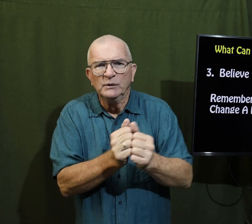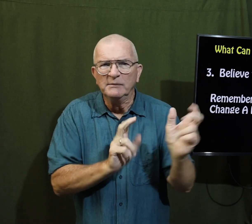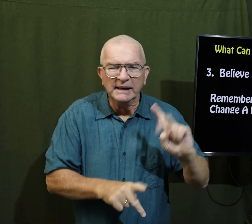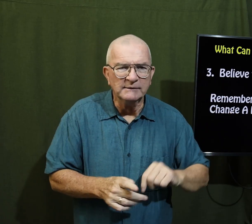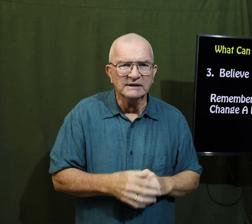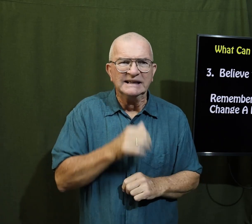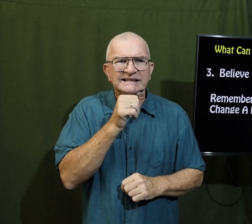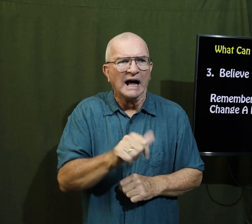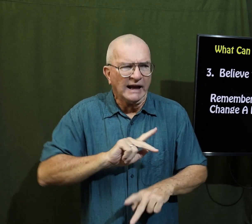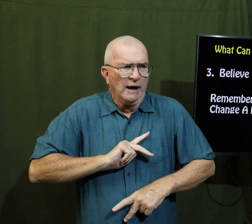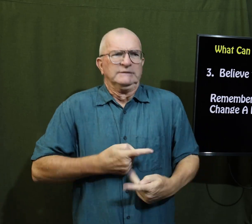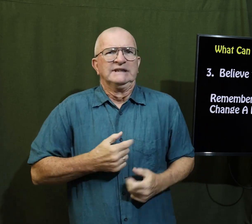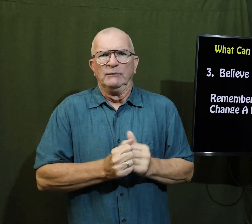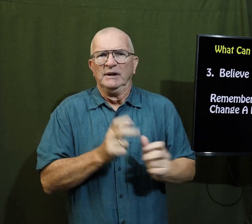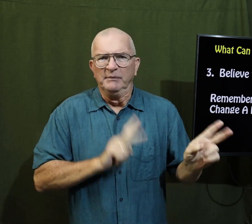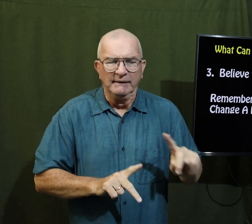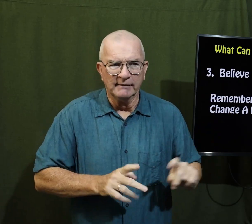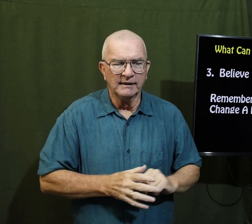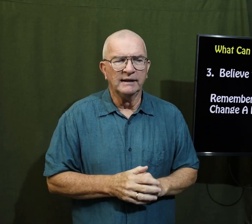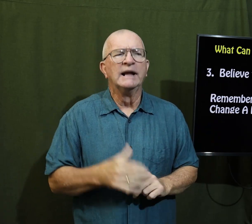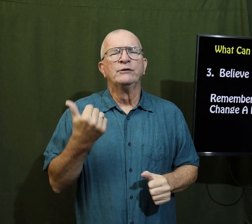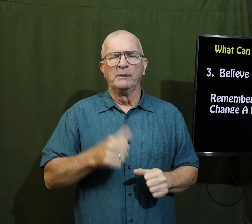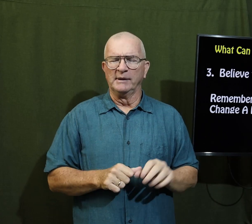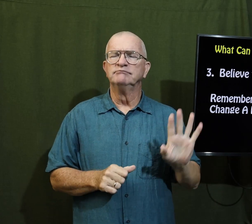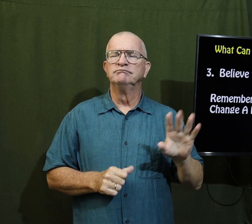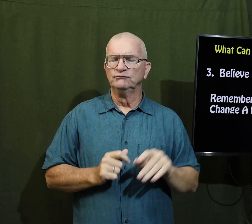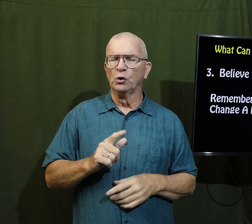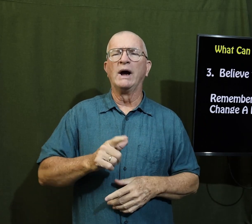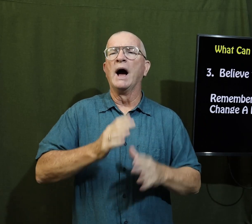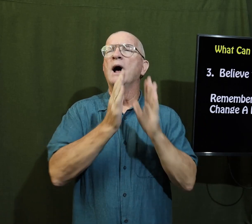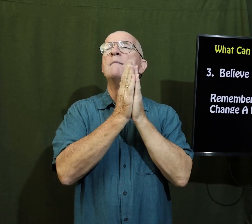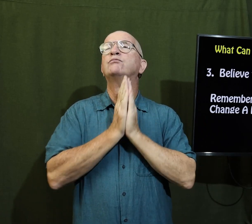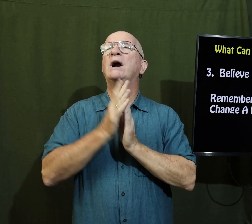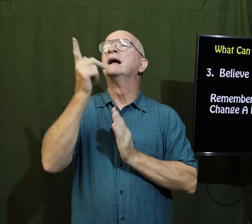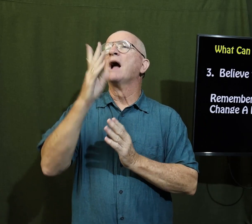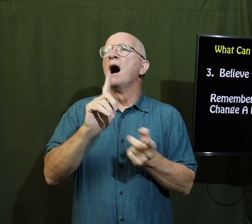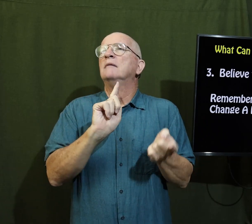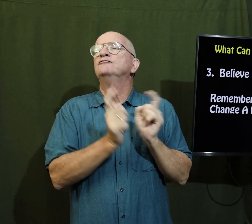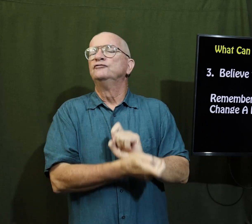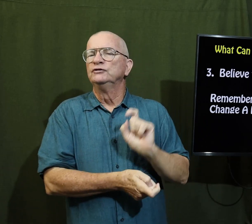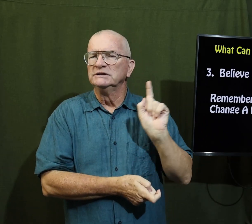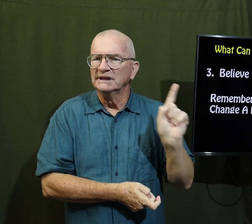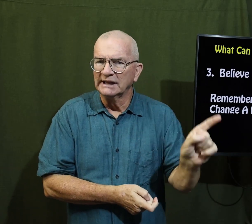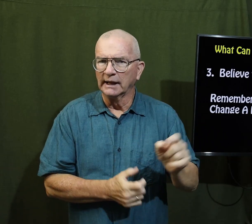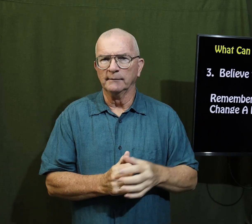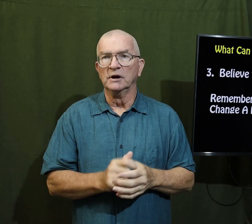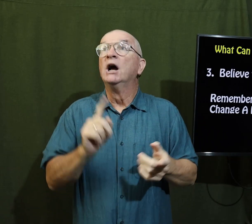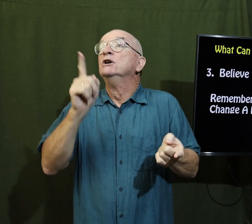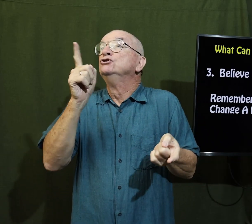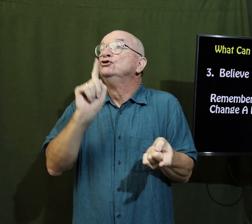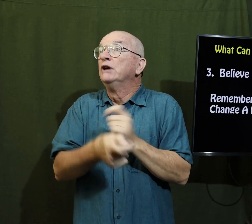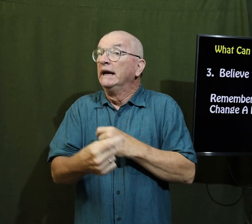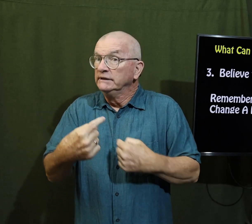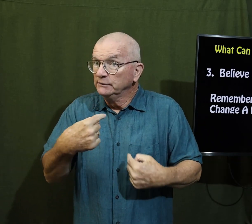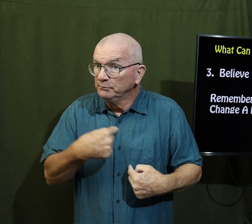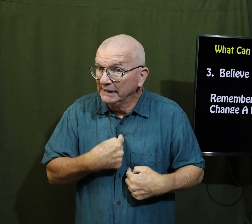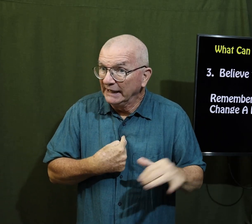let's not argue with people let's not get upset with people let's remember and pray that God would change them to